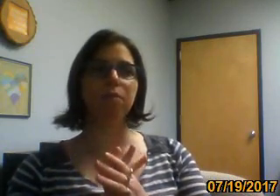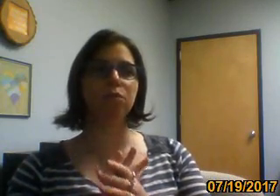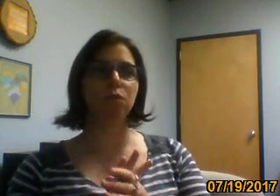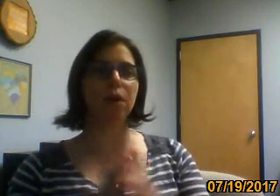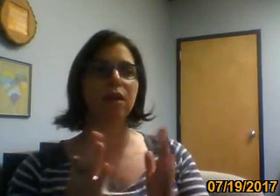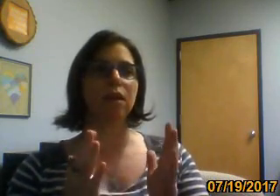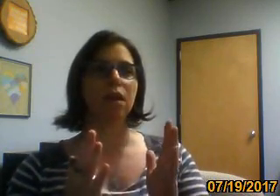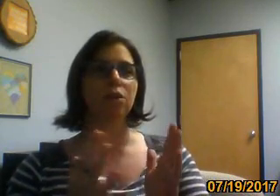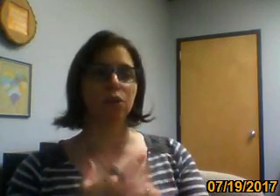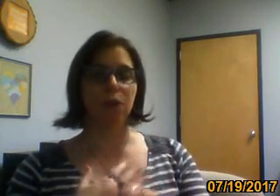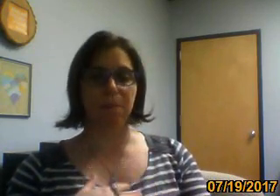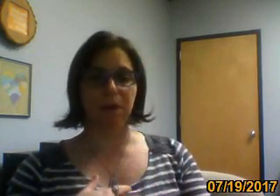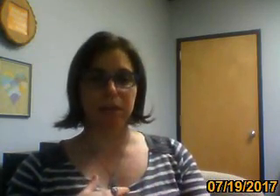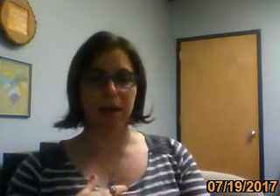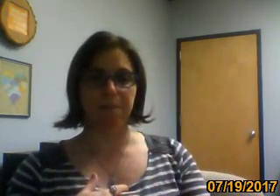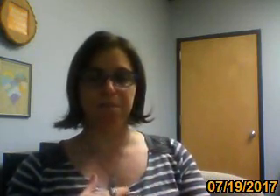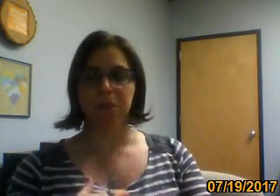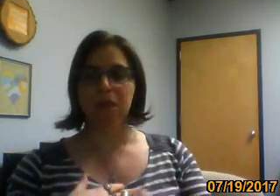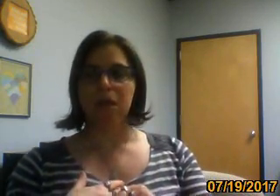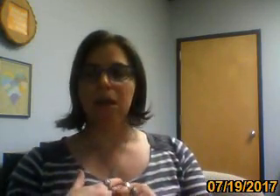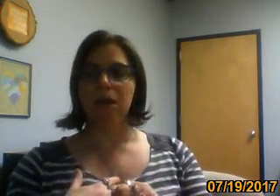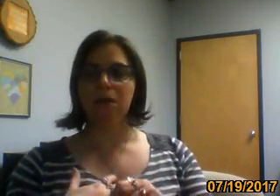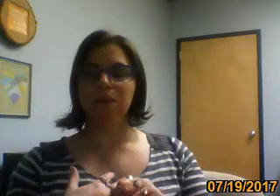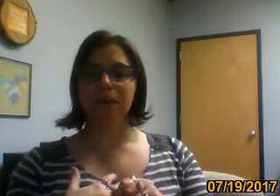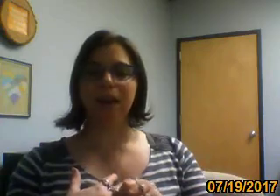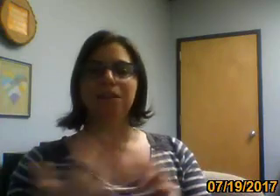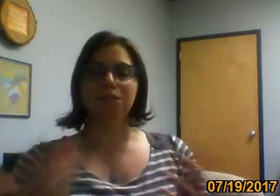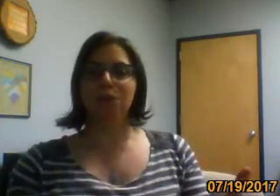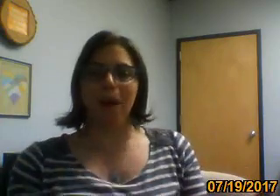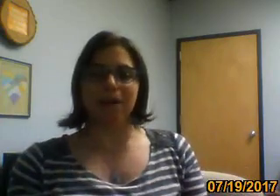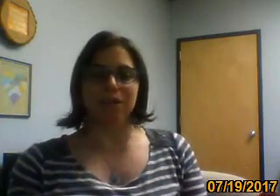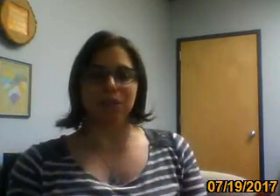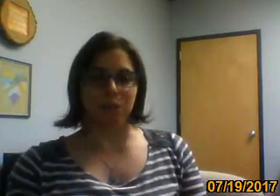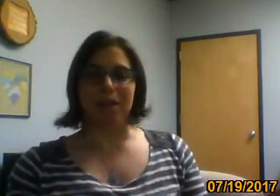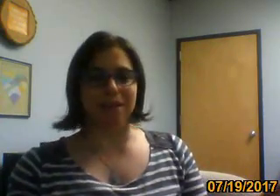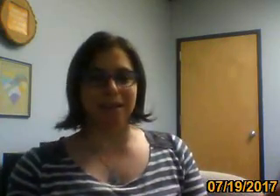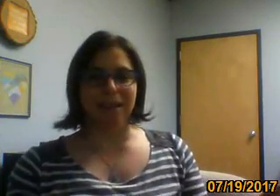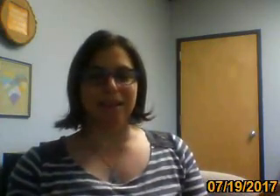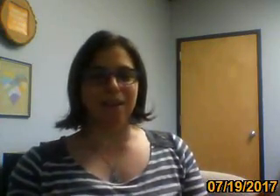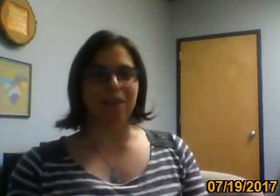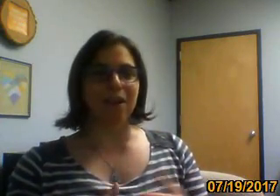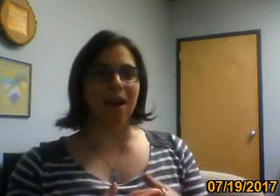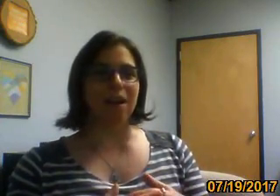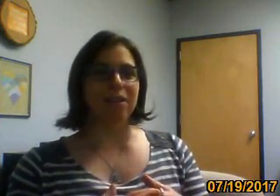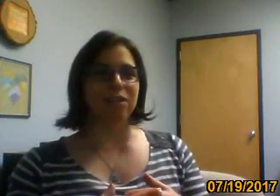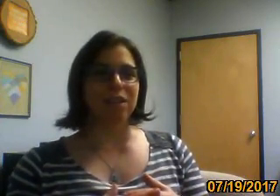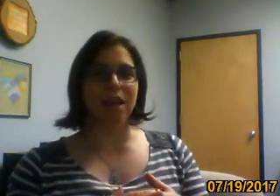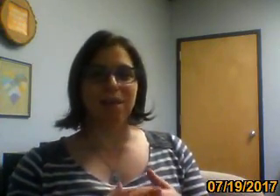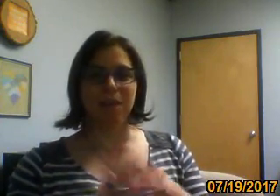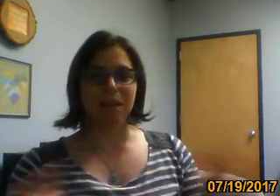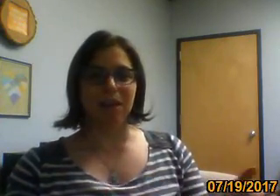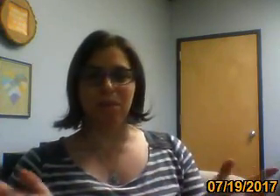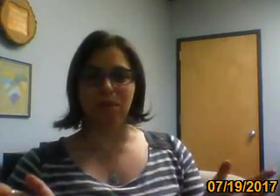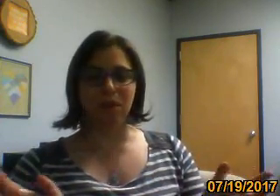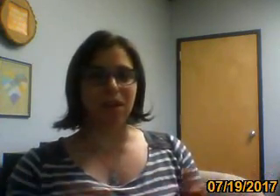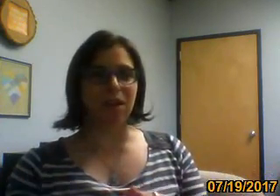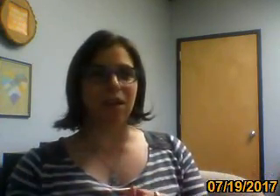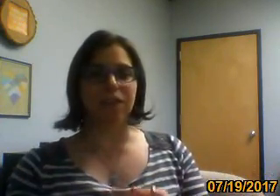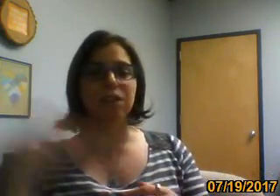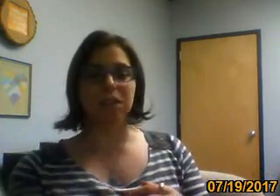problems with showing up on time. Now that just requires a tweak, you know, uh, she had been in therapy for a year and